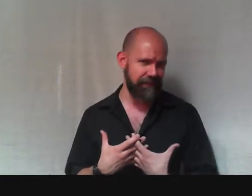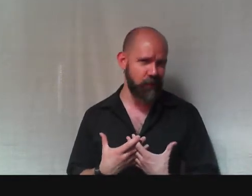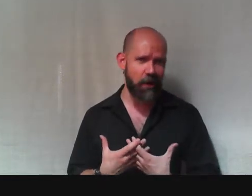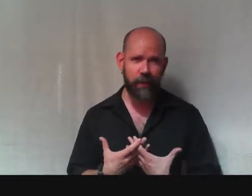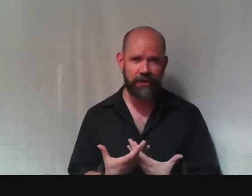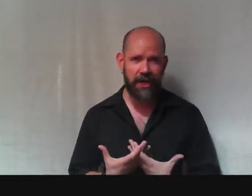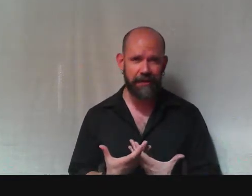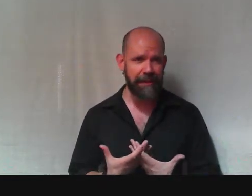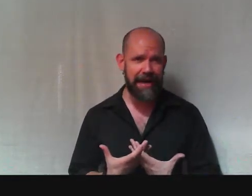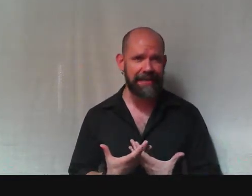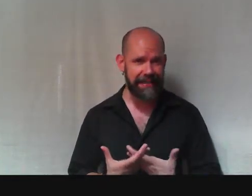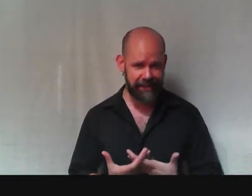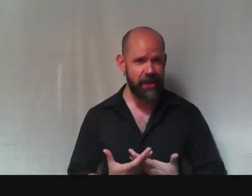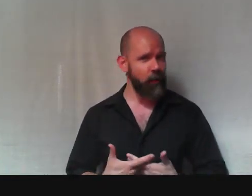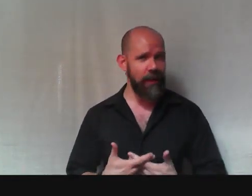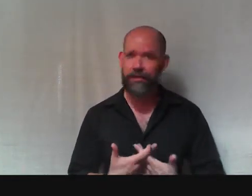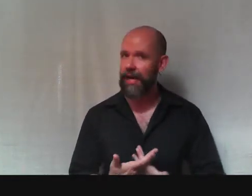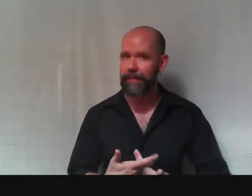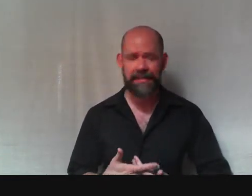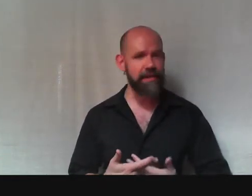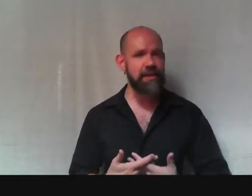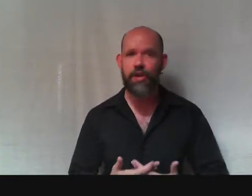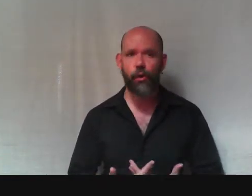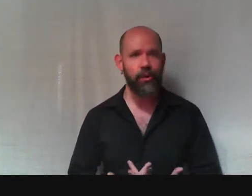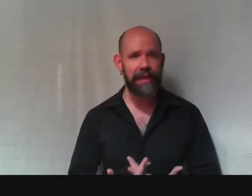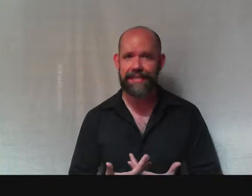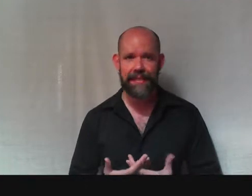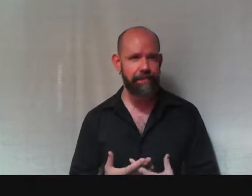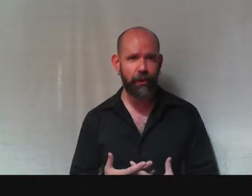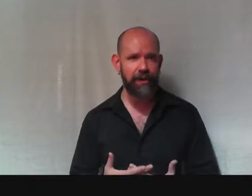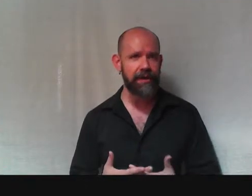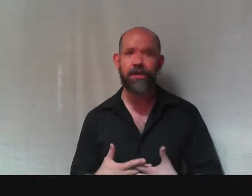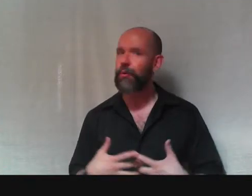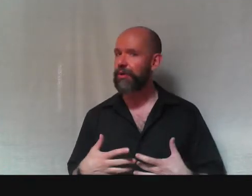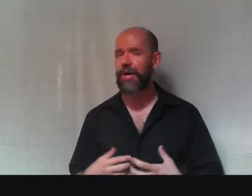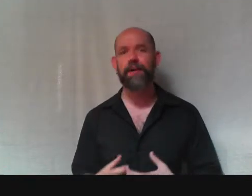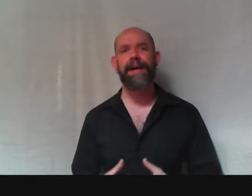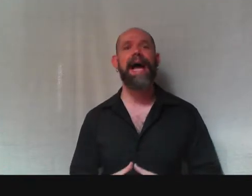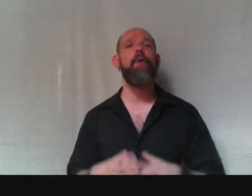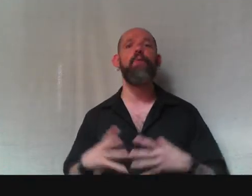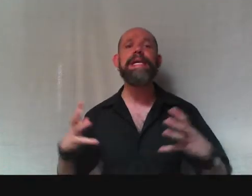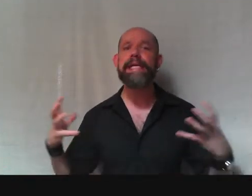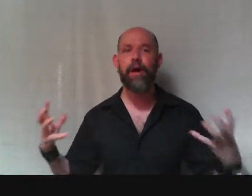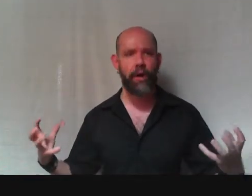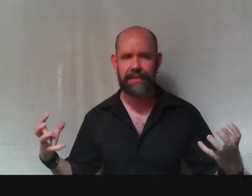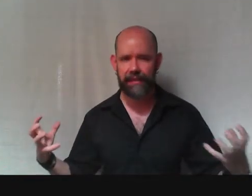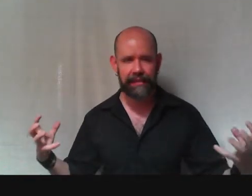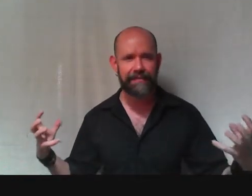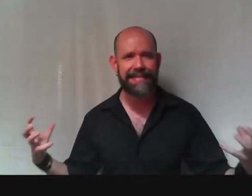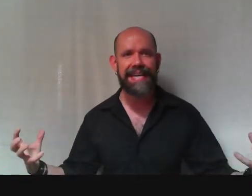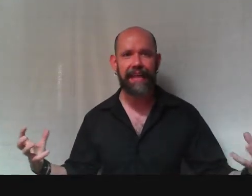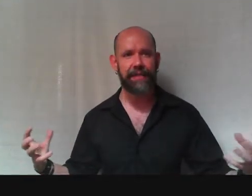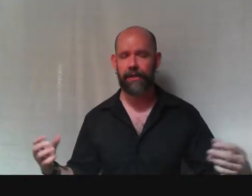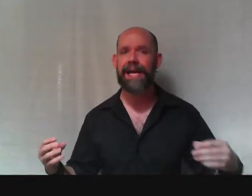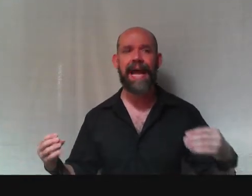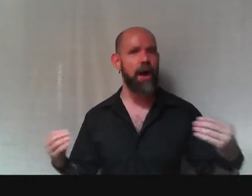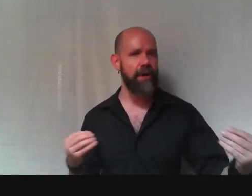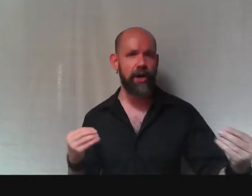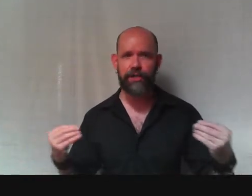after all, when we're talking about politics, we are talking about something no less important. We're talking about how we ought to live together, how we ought